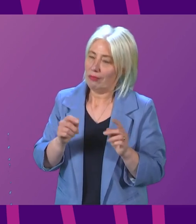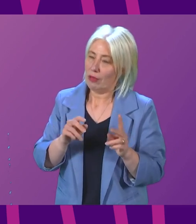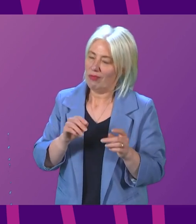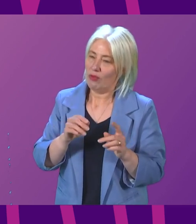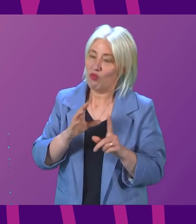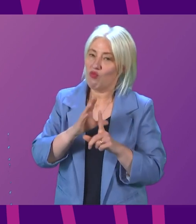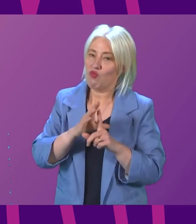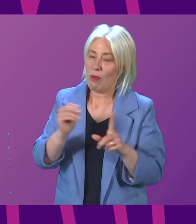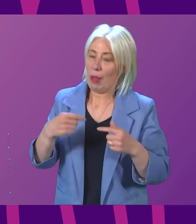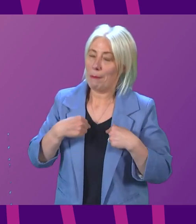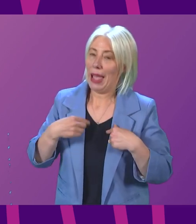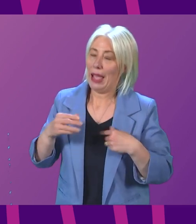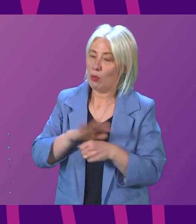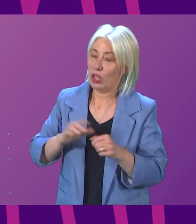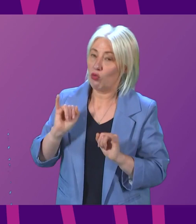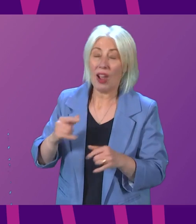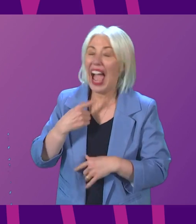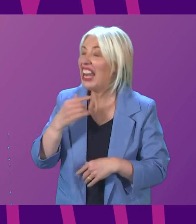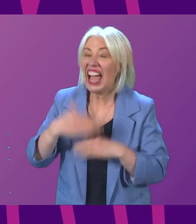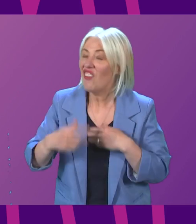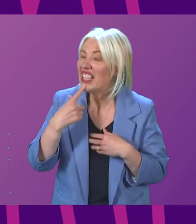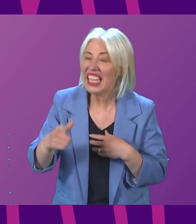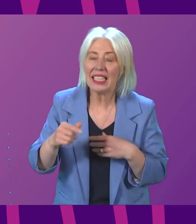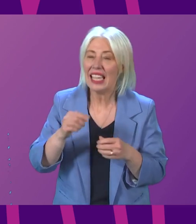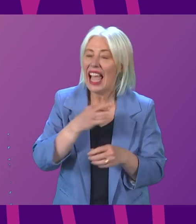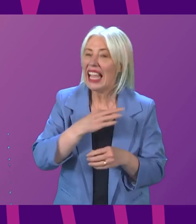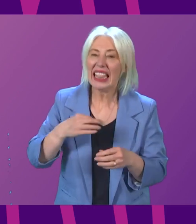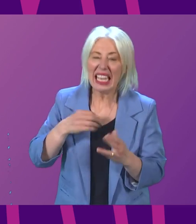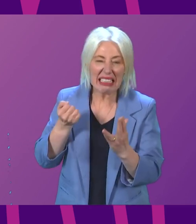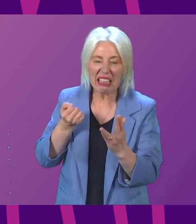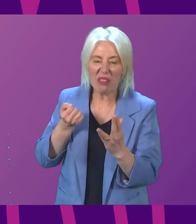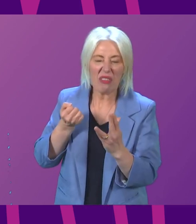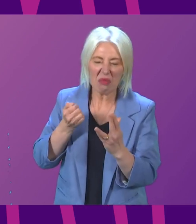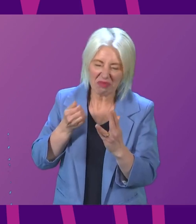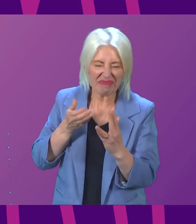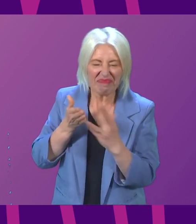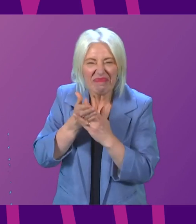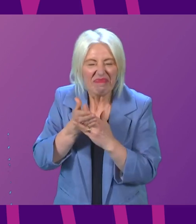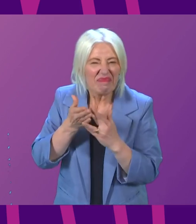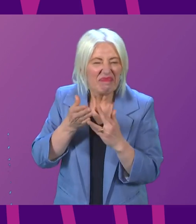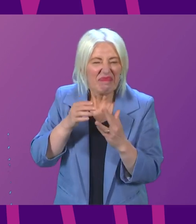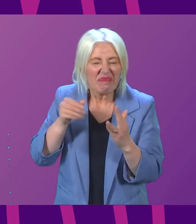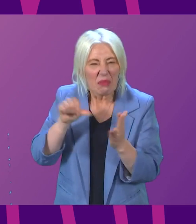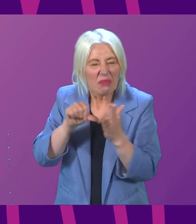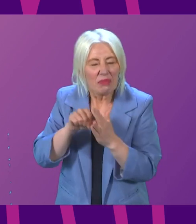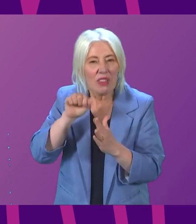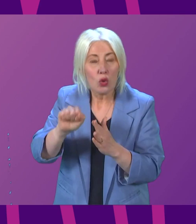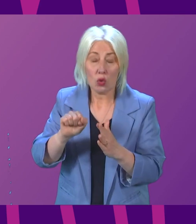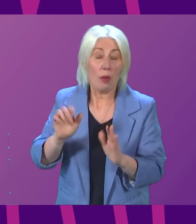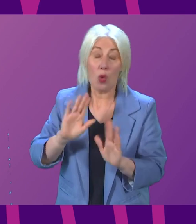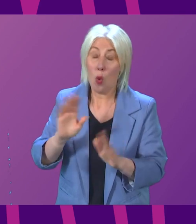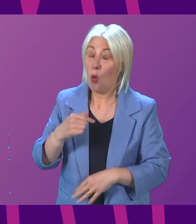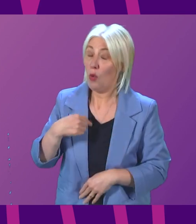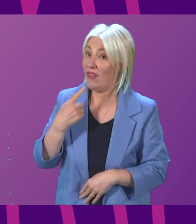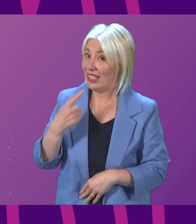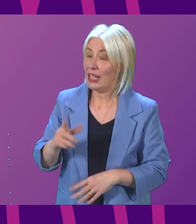have not said that clinics get in the way of other support. The argument I have made and will continue to make is that